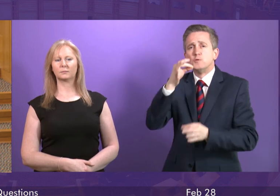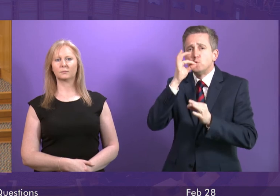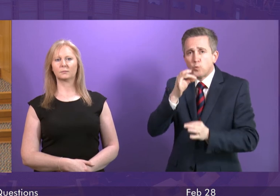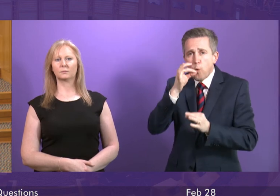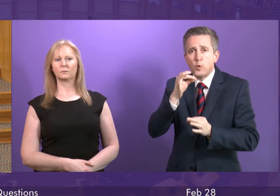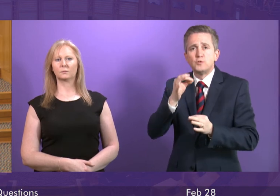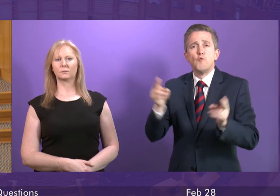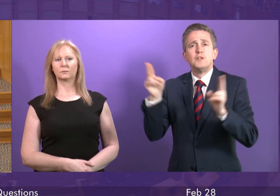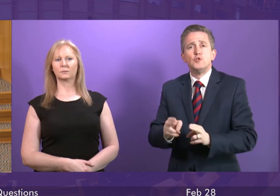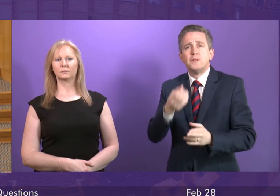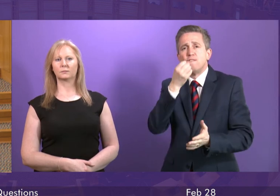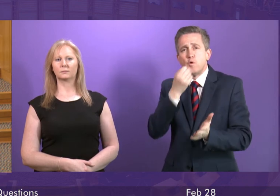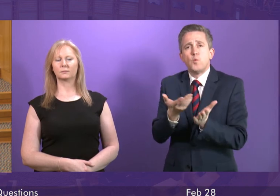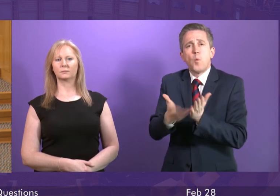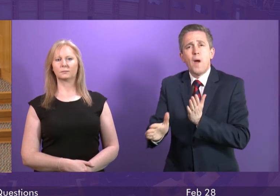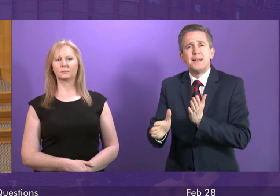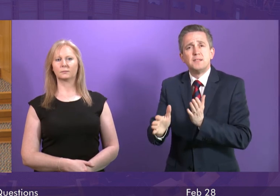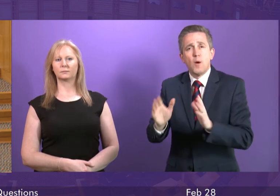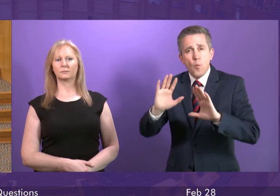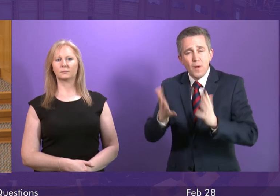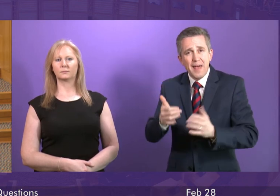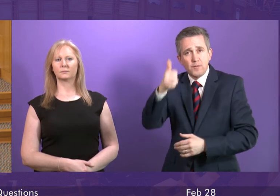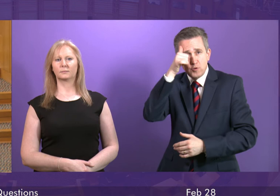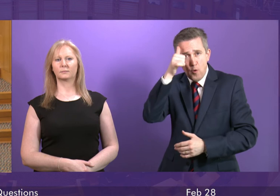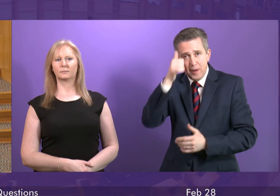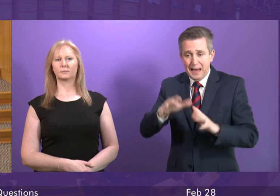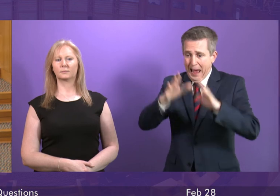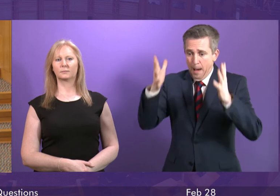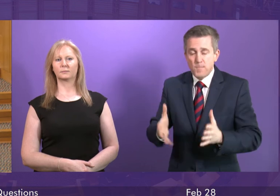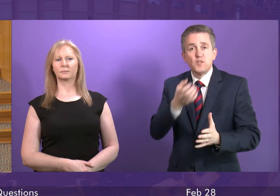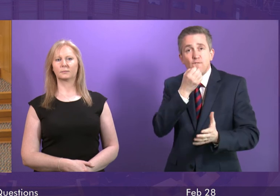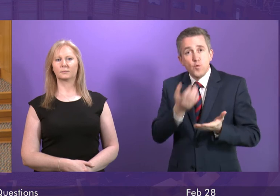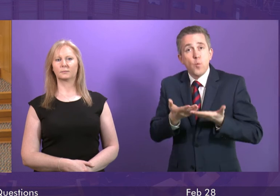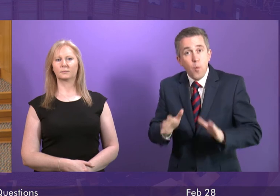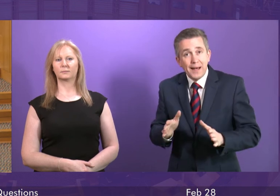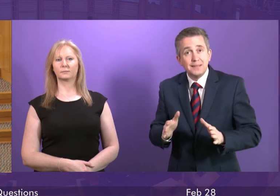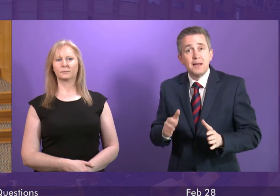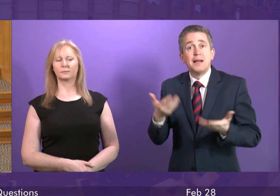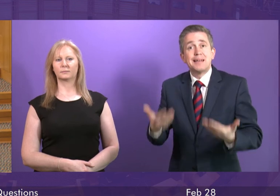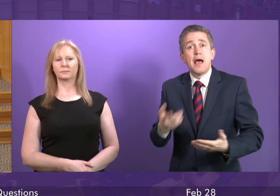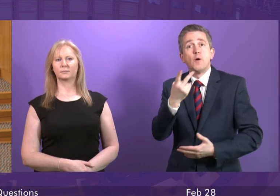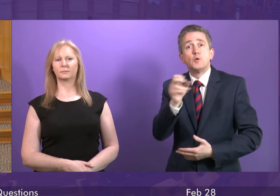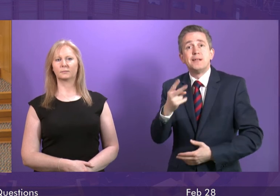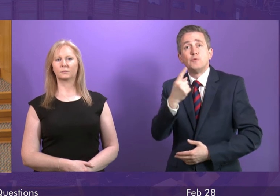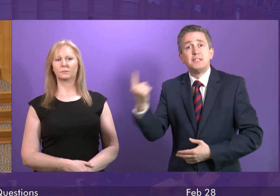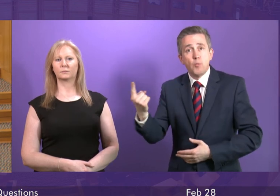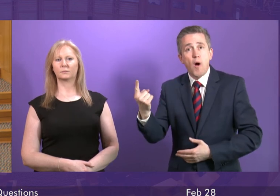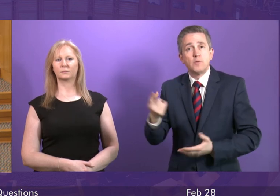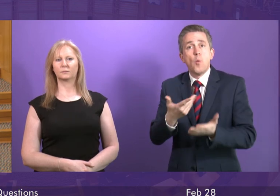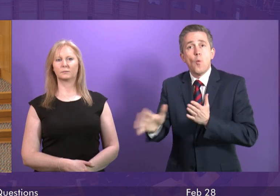waste by a third without knowing how much food waste there was, and now the 2021 waste to landfill ban. Would